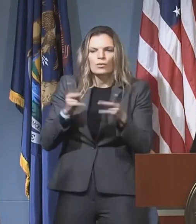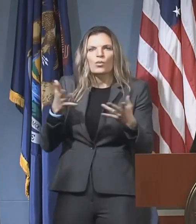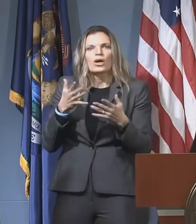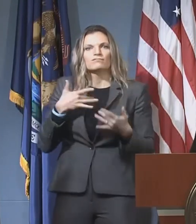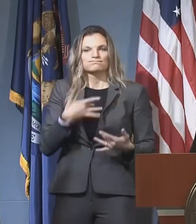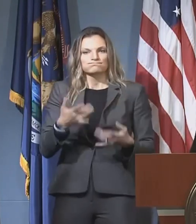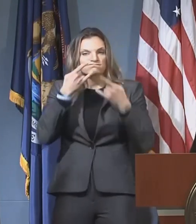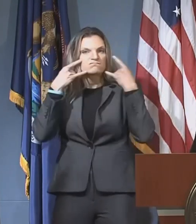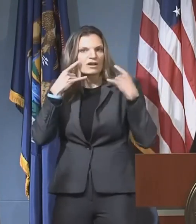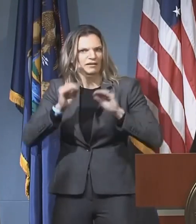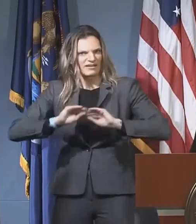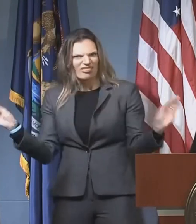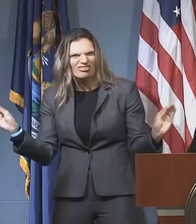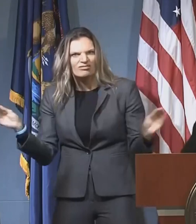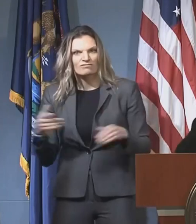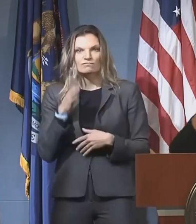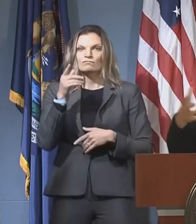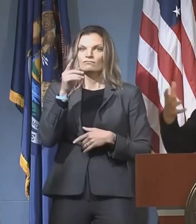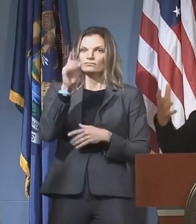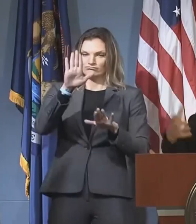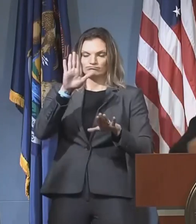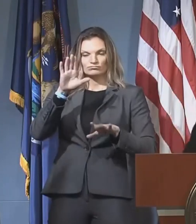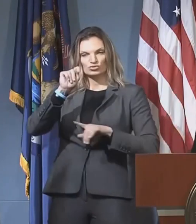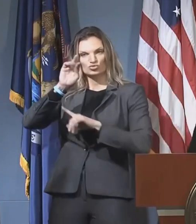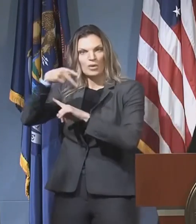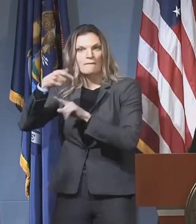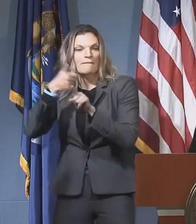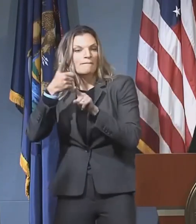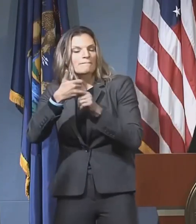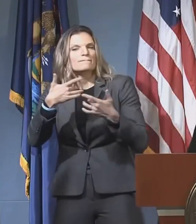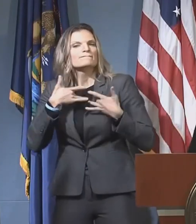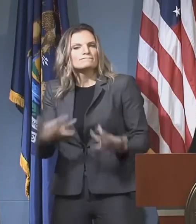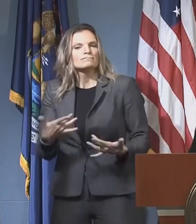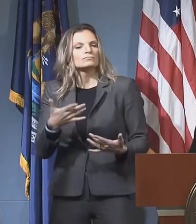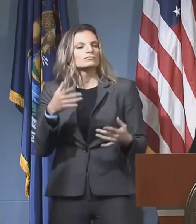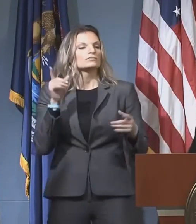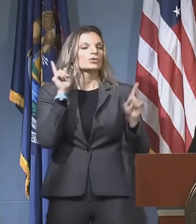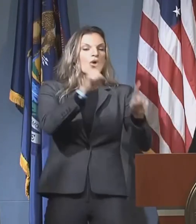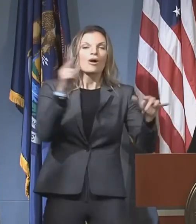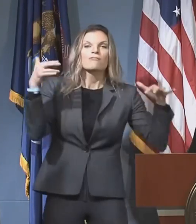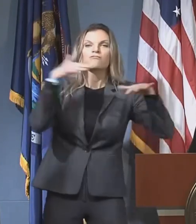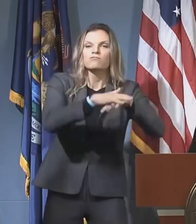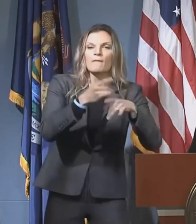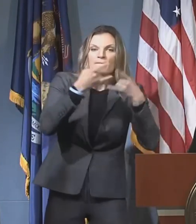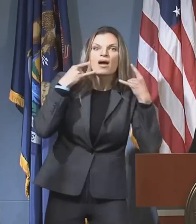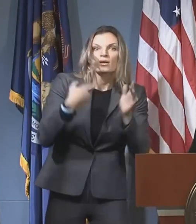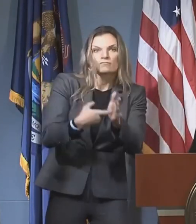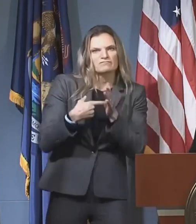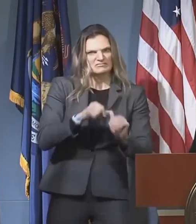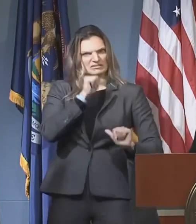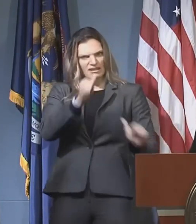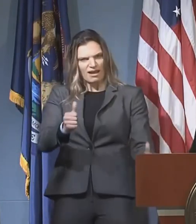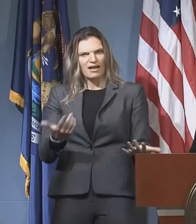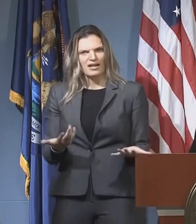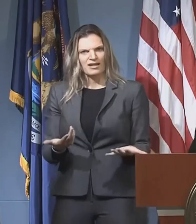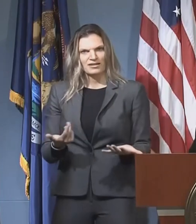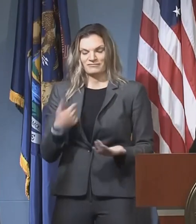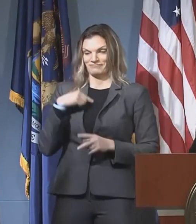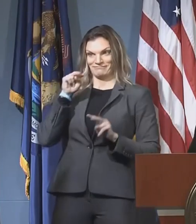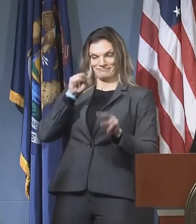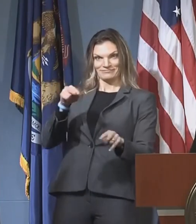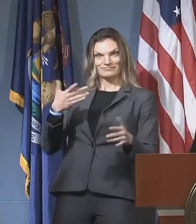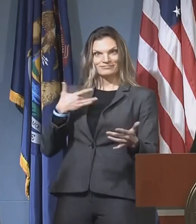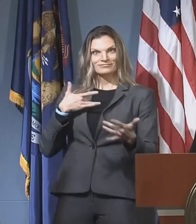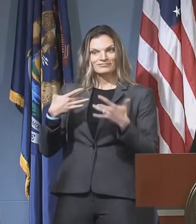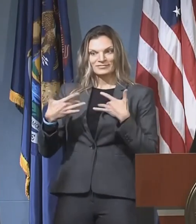people close together without masks on projecting their voices. And I'm, I'm concerned about it. And this is not